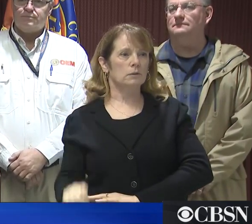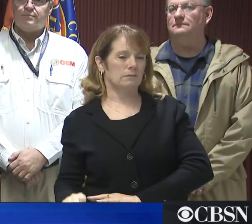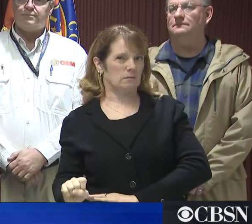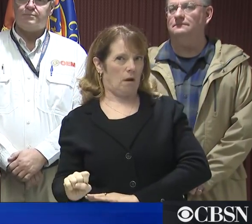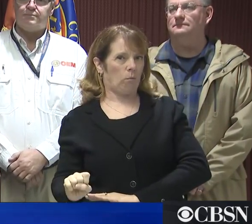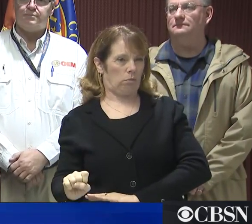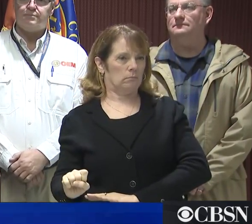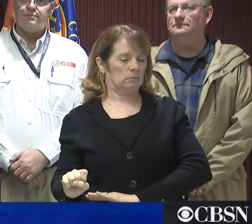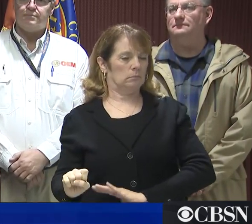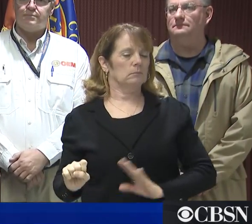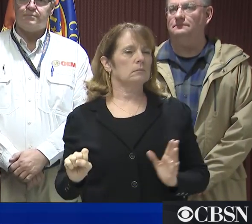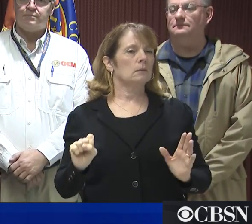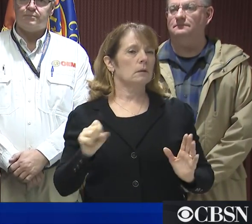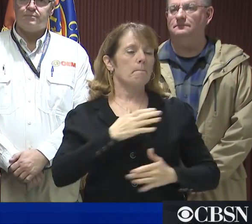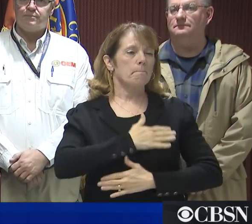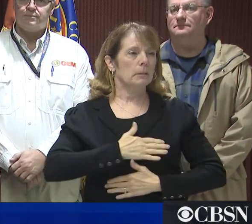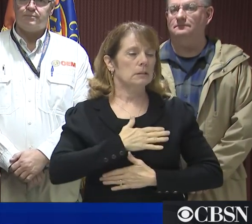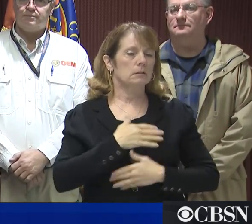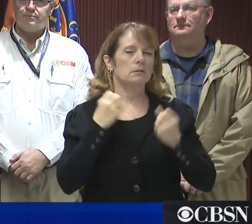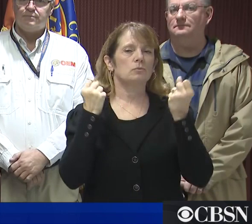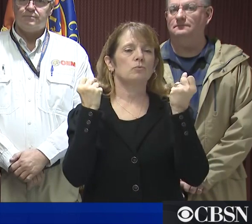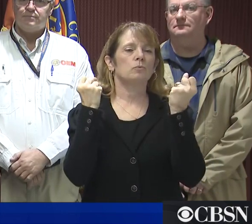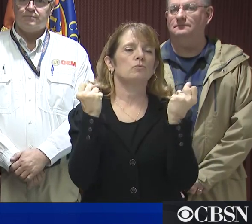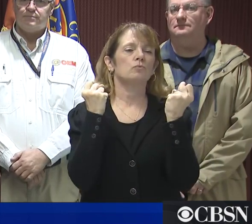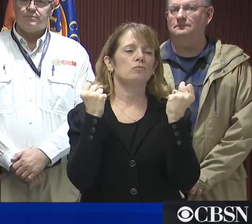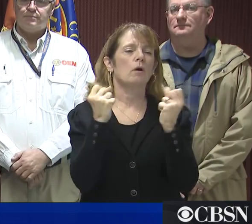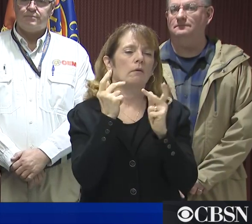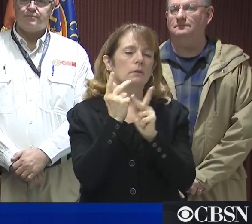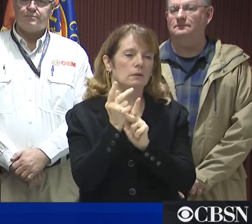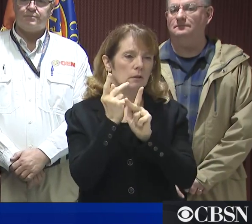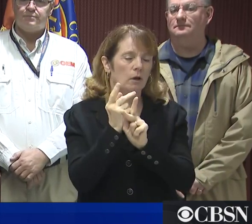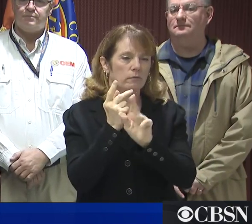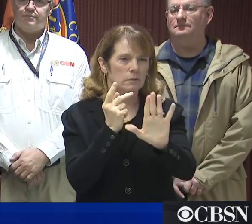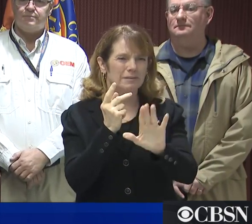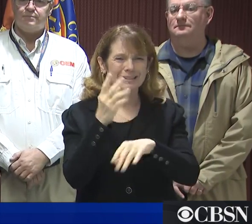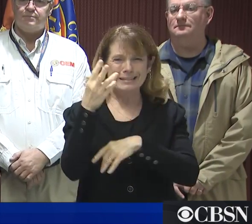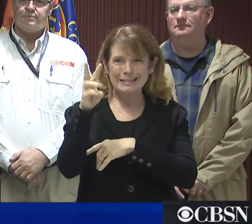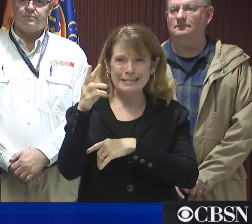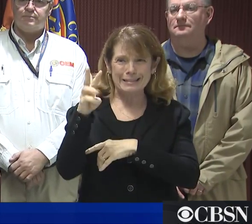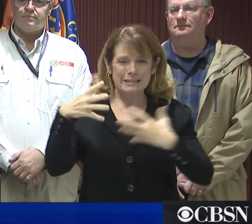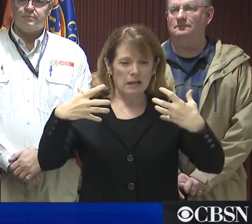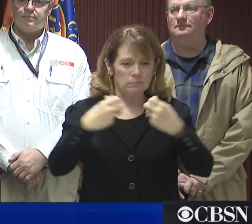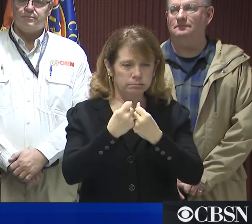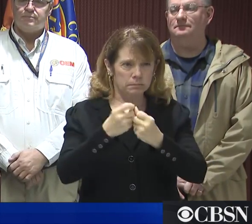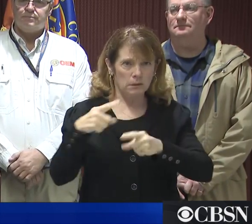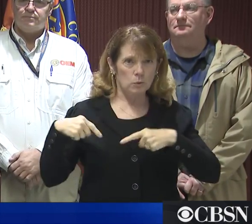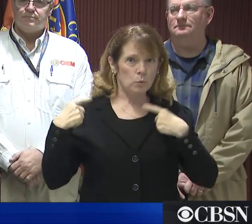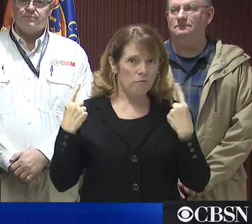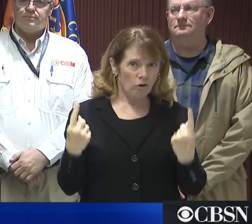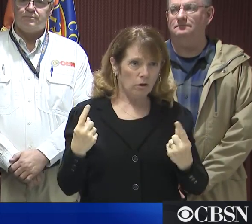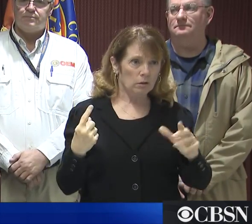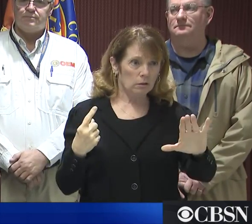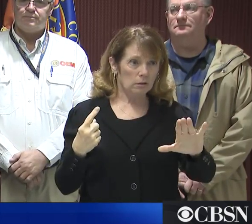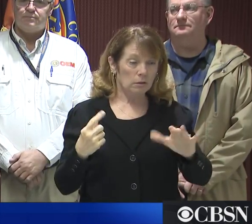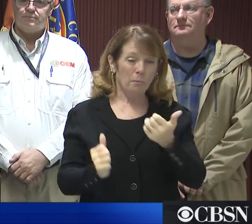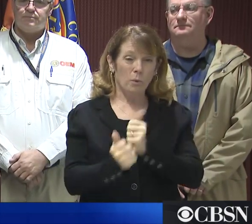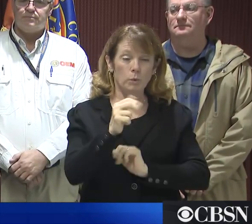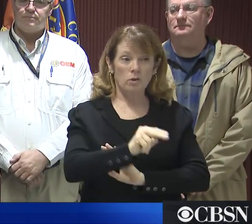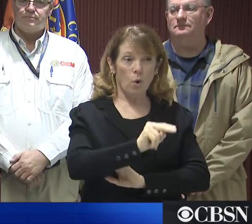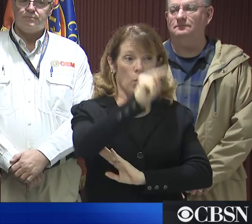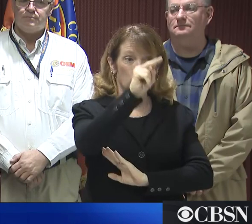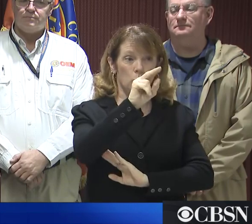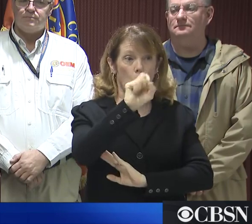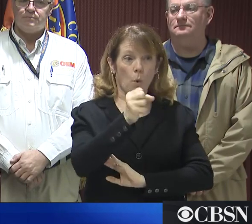We're asking people to please drive carefully. There have already been about 16 car crashes on our roads, mostly on the North Shore.